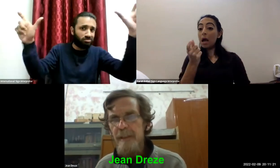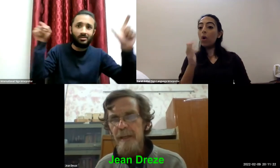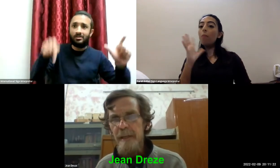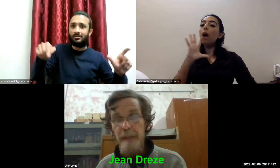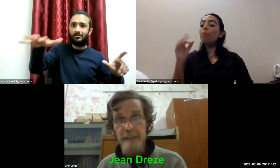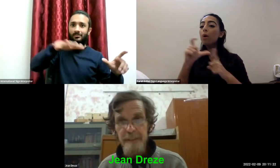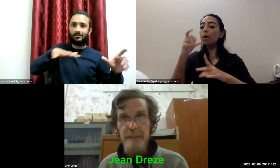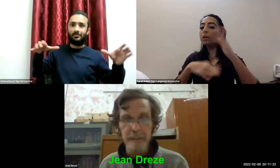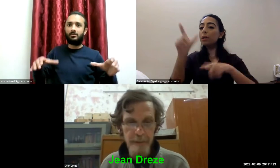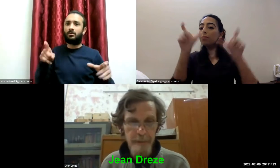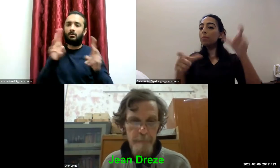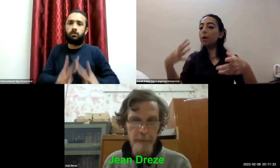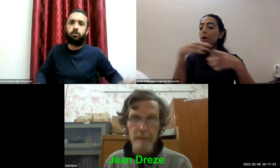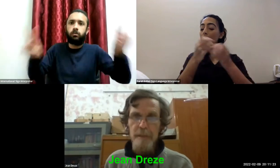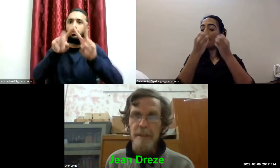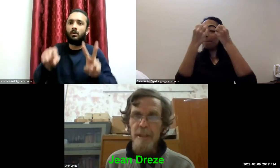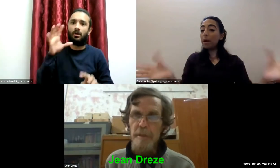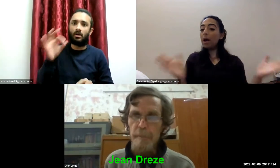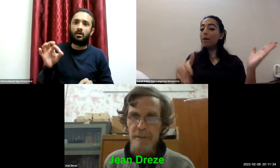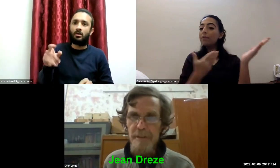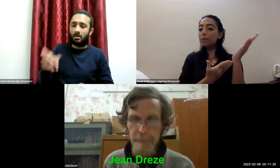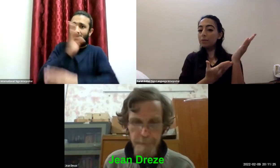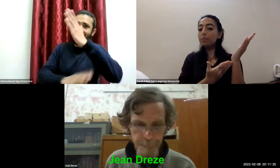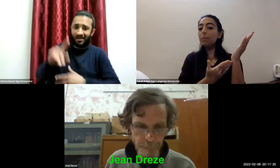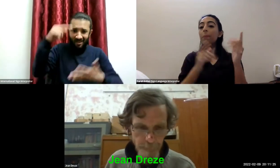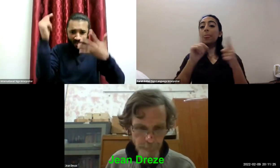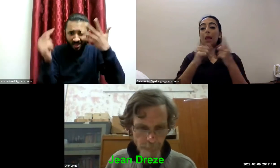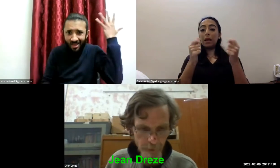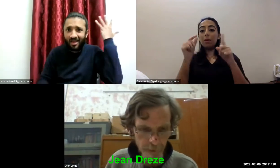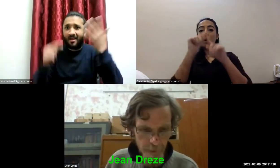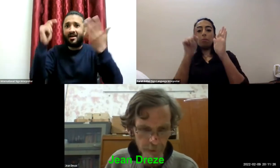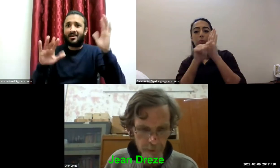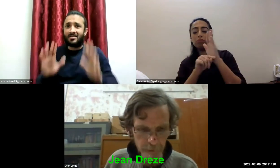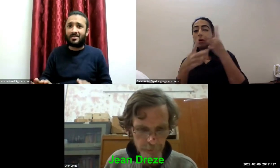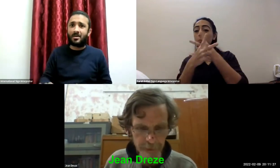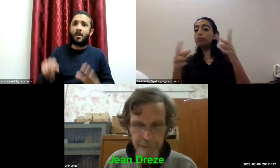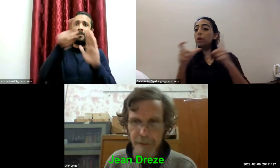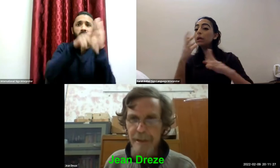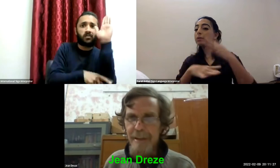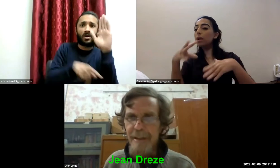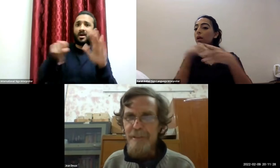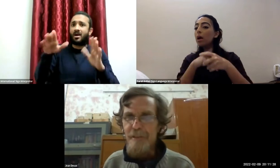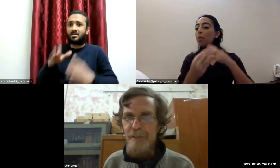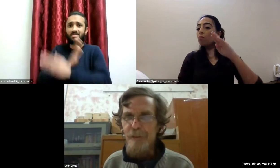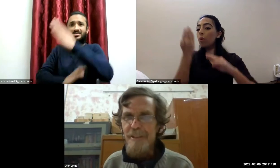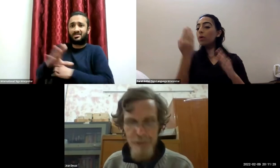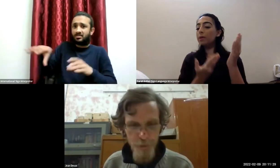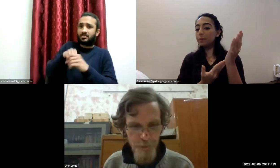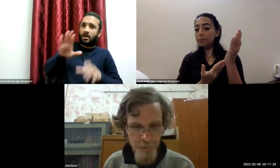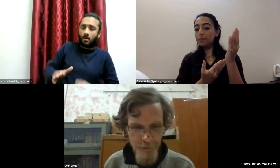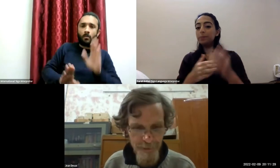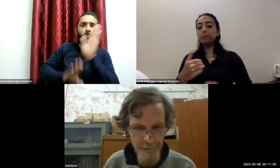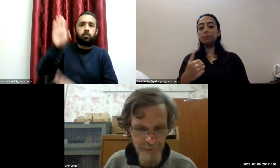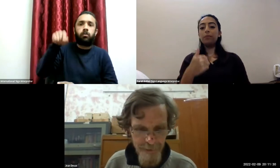and by extension in economic policy the title i have given for this